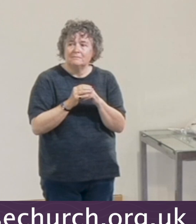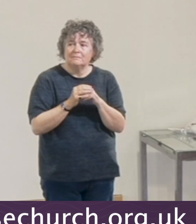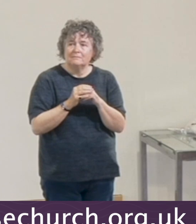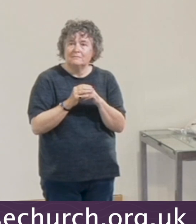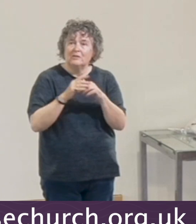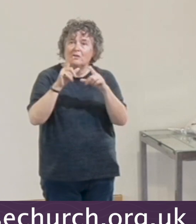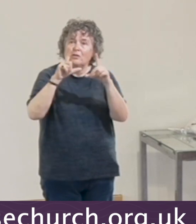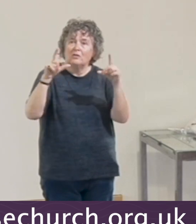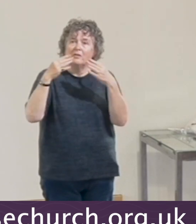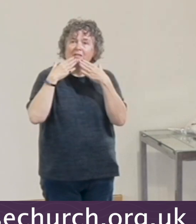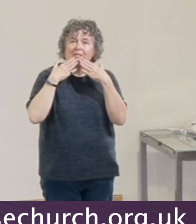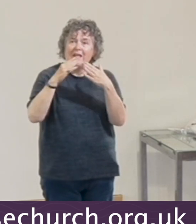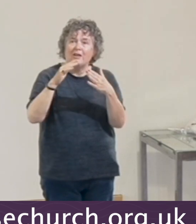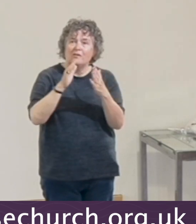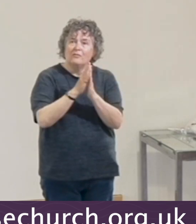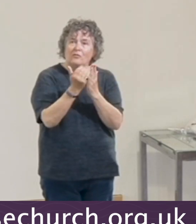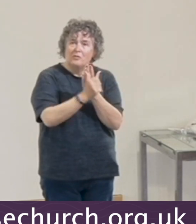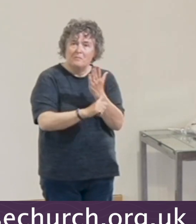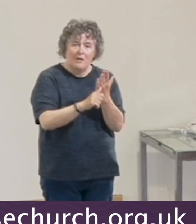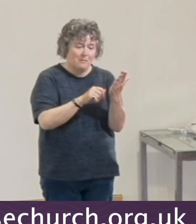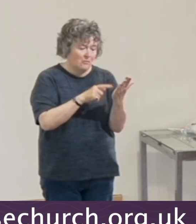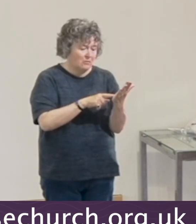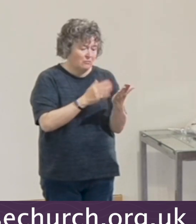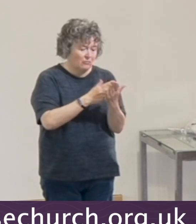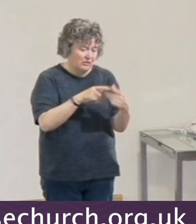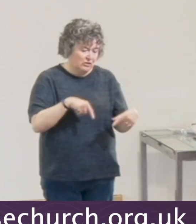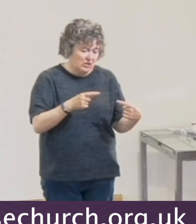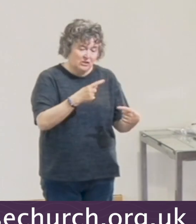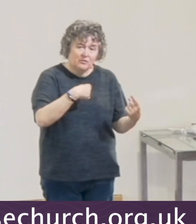Lord, I just thank you for your word. It's so challenging.